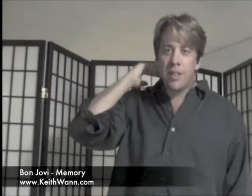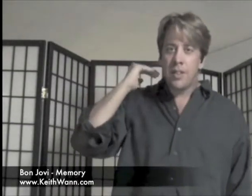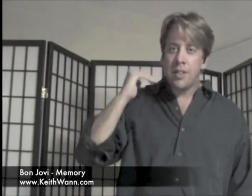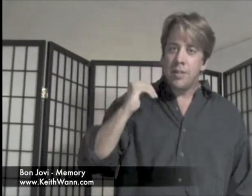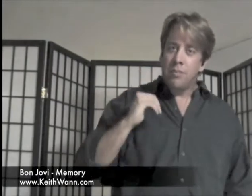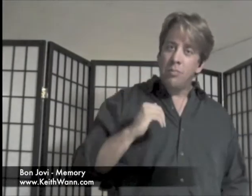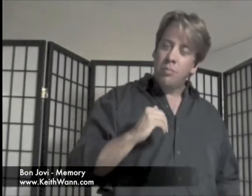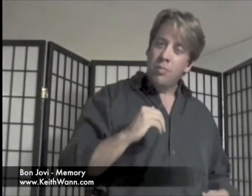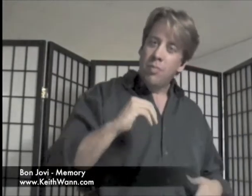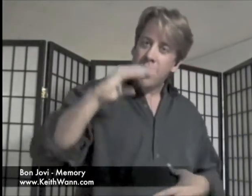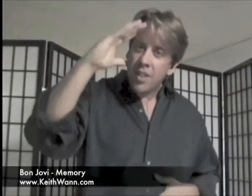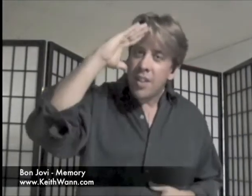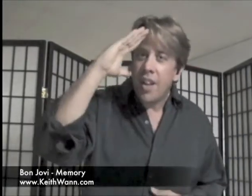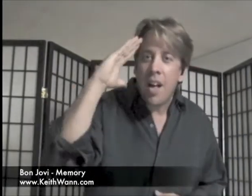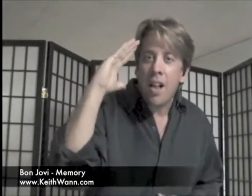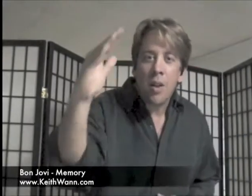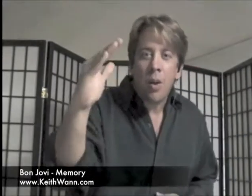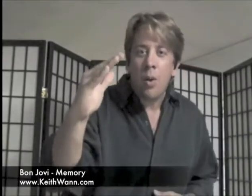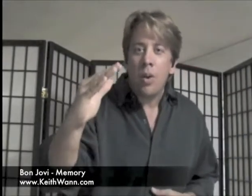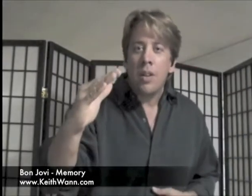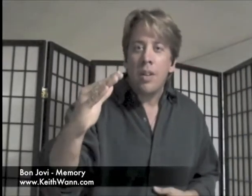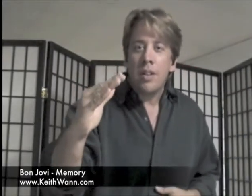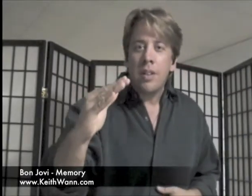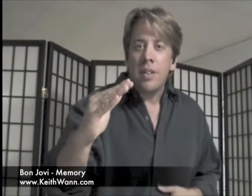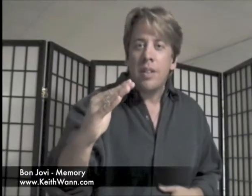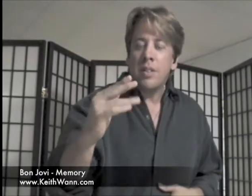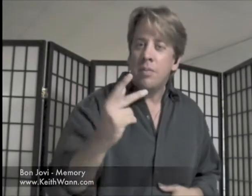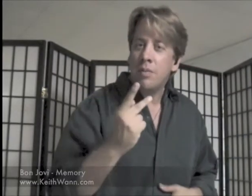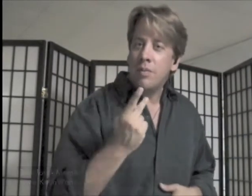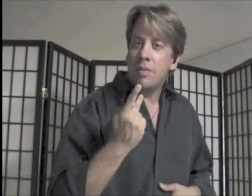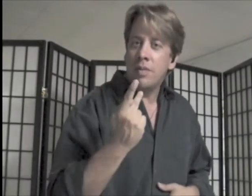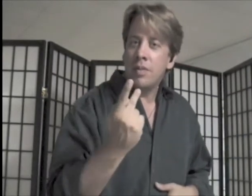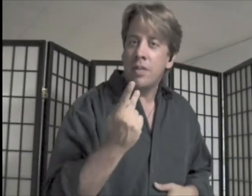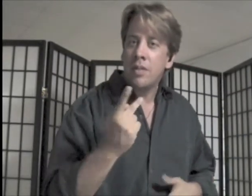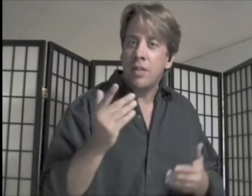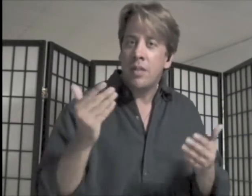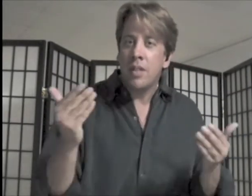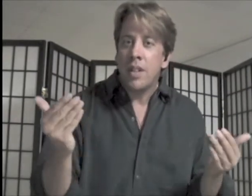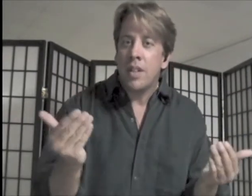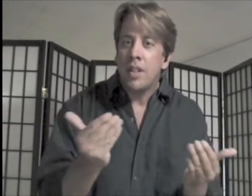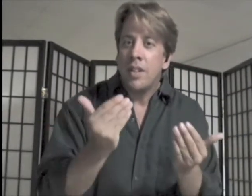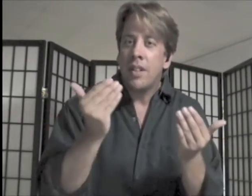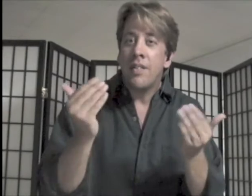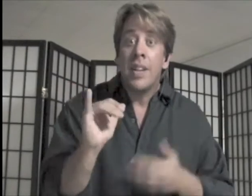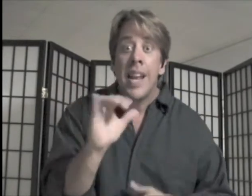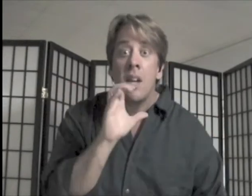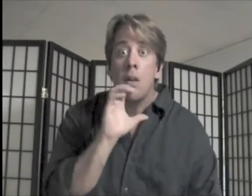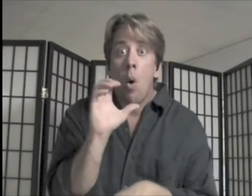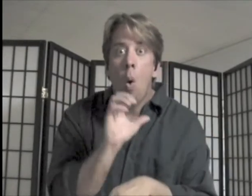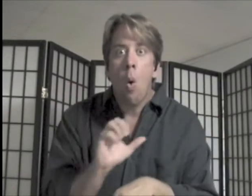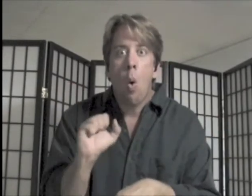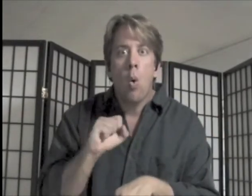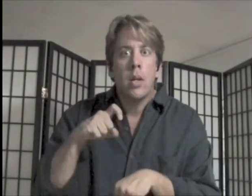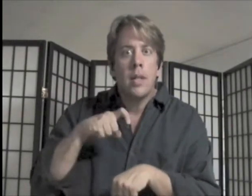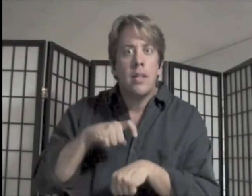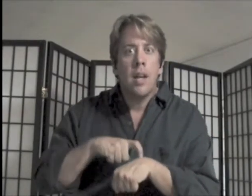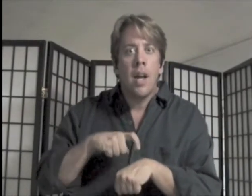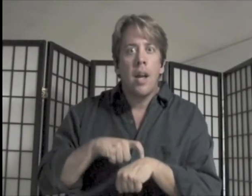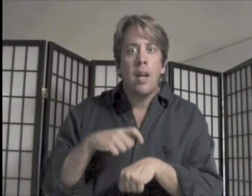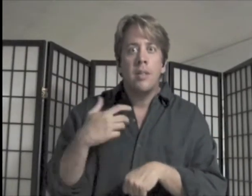Hello again, it's you and me, kinda always like I used to be Sipping wine,